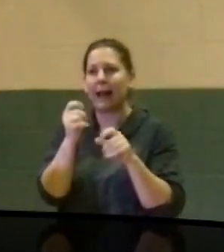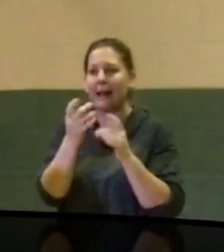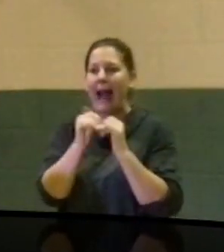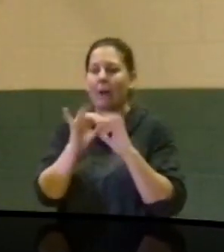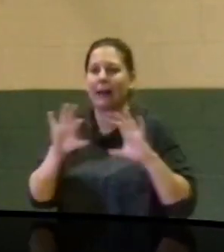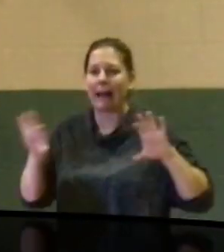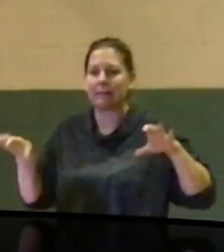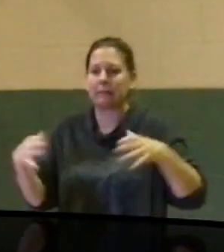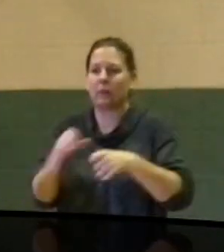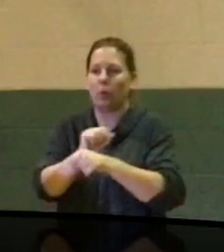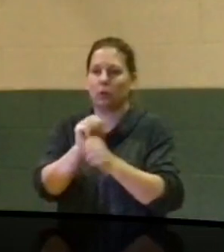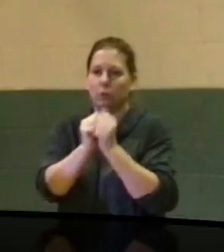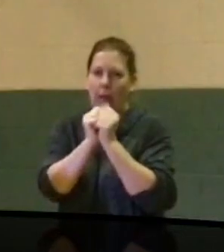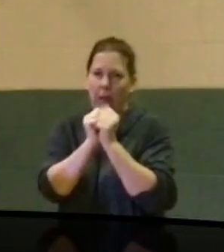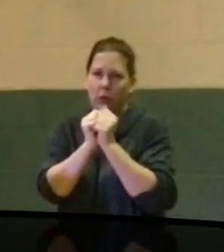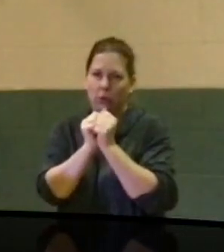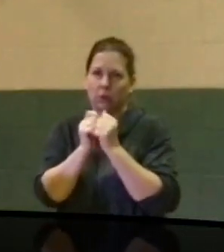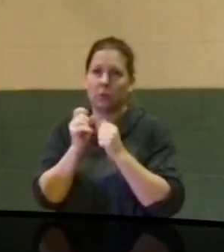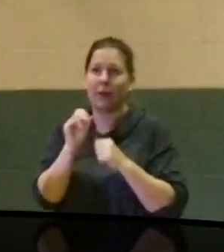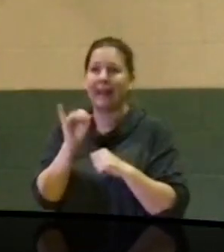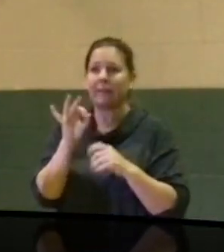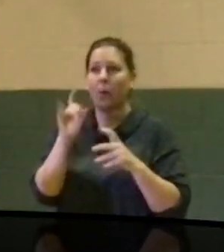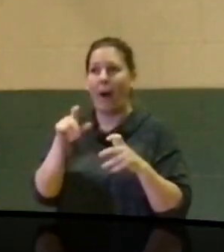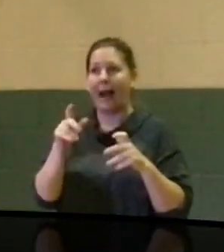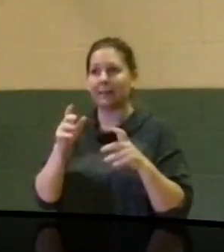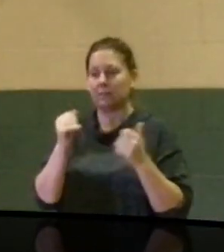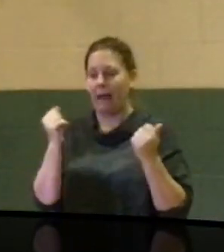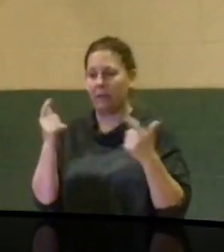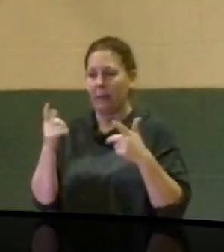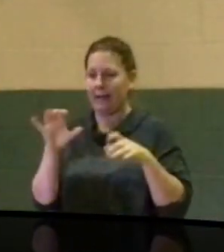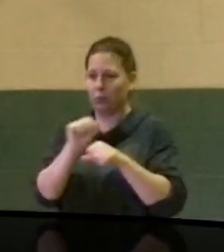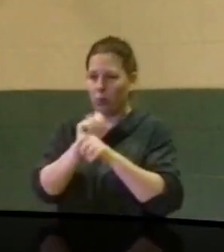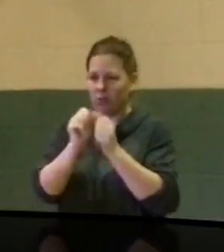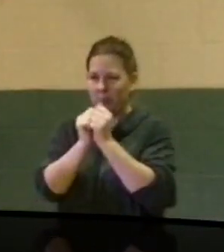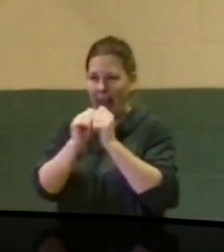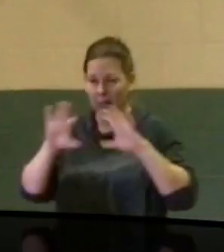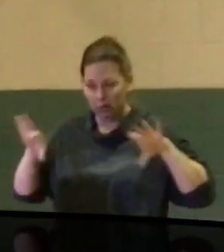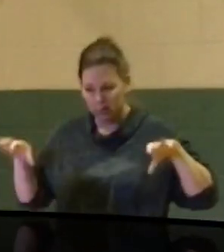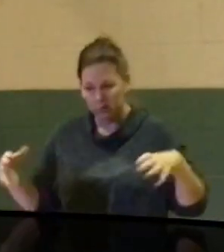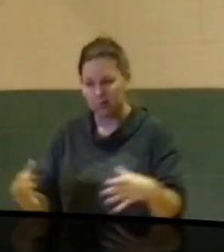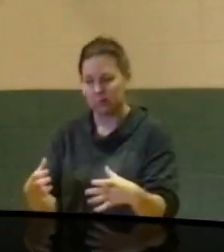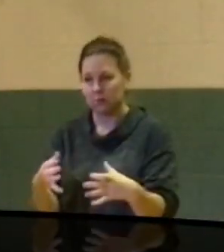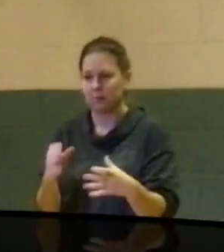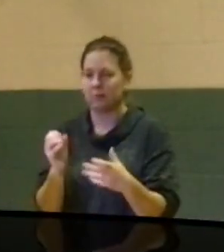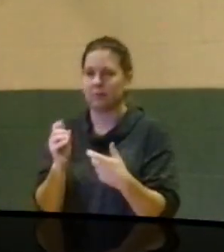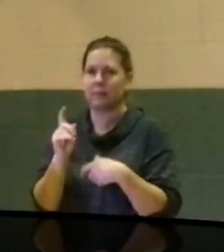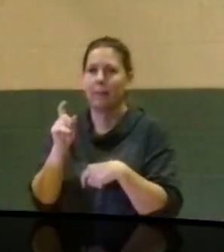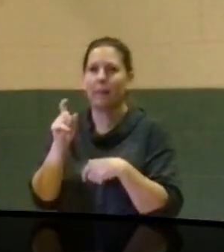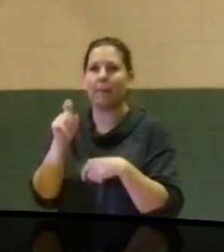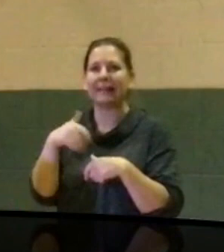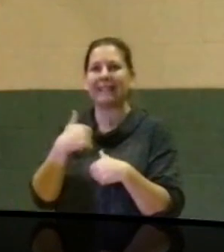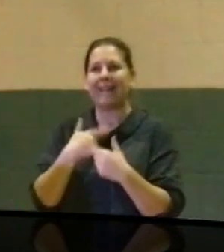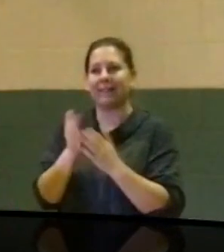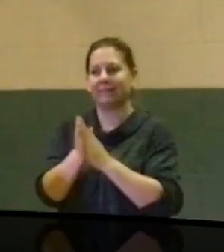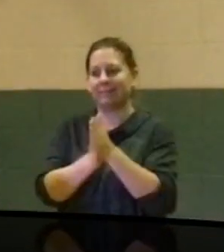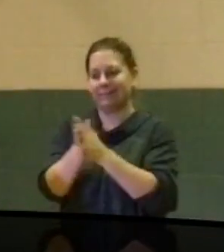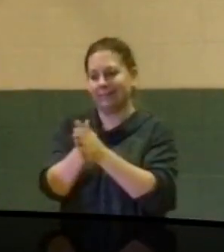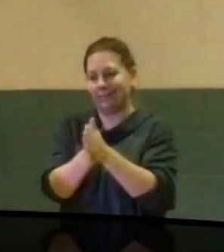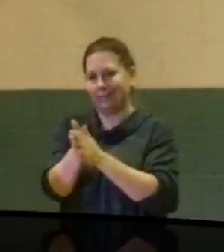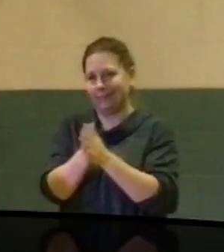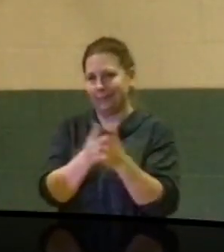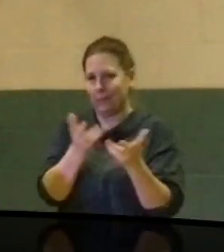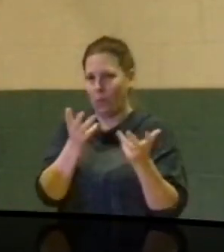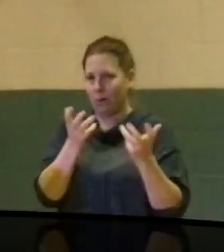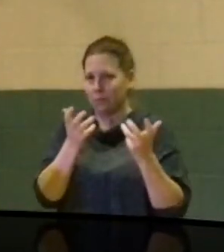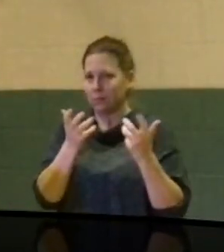In order to bridge the gap, there has to be a desire. Many times what